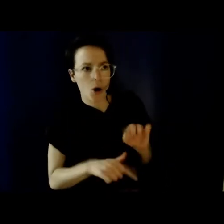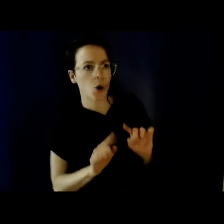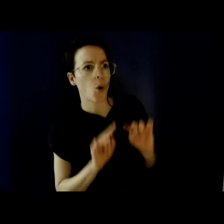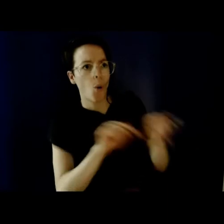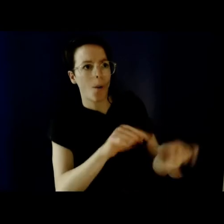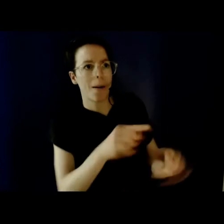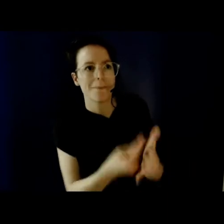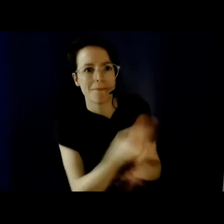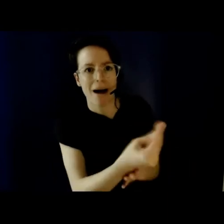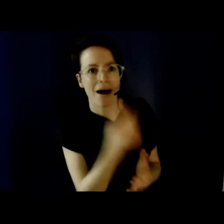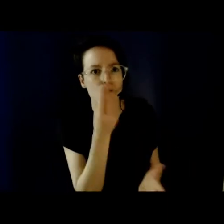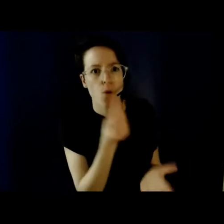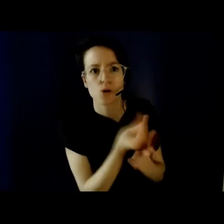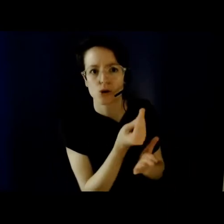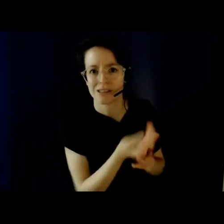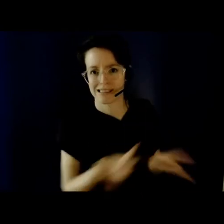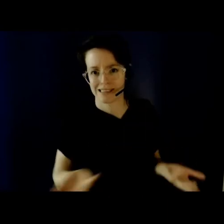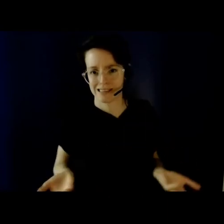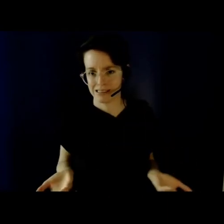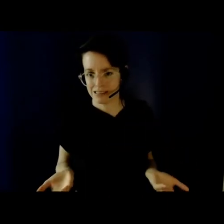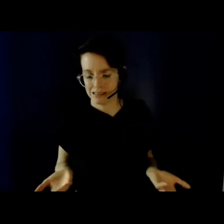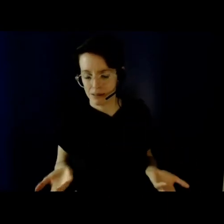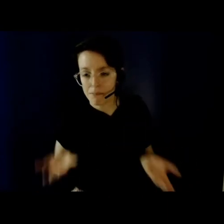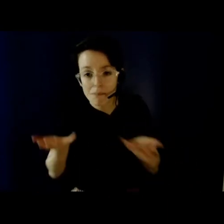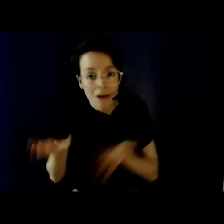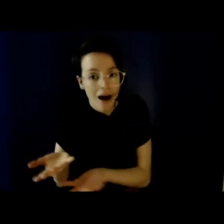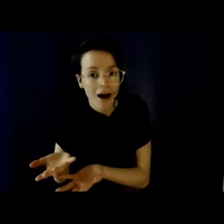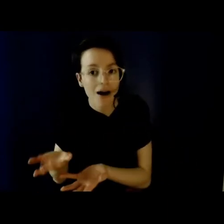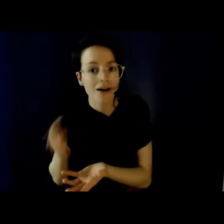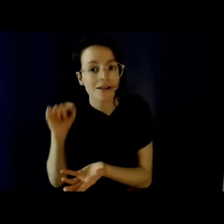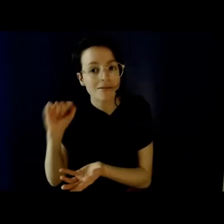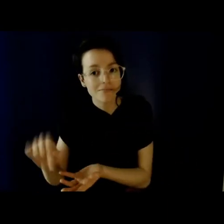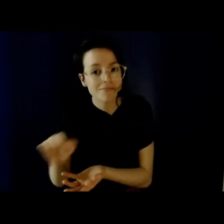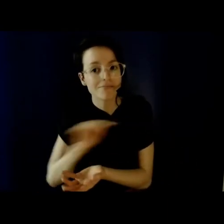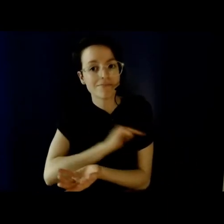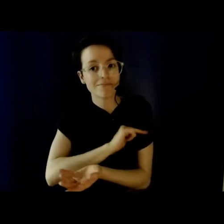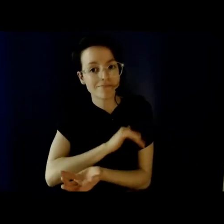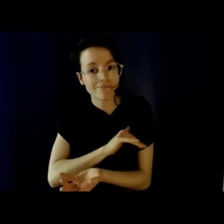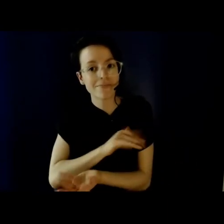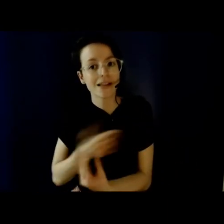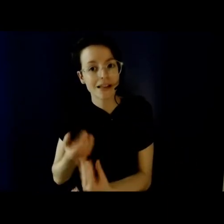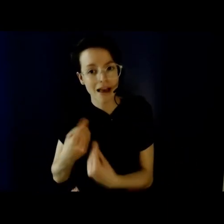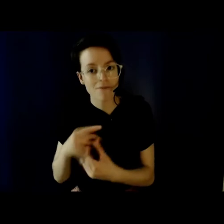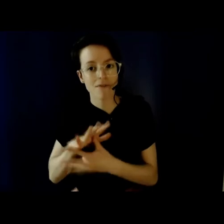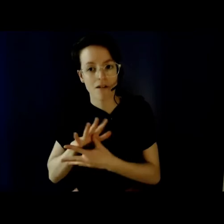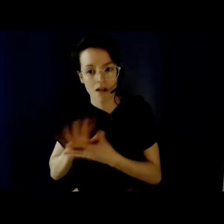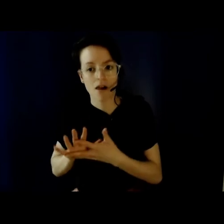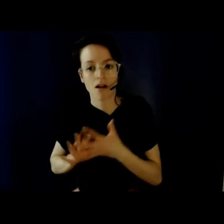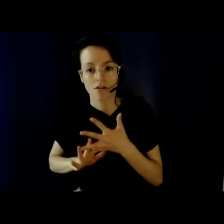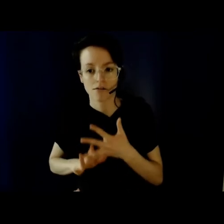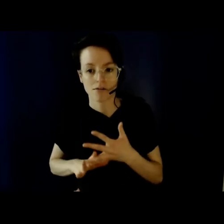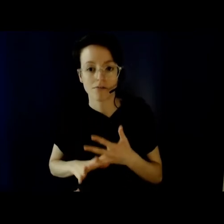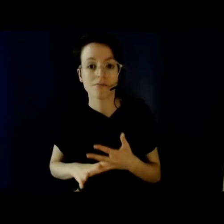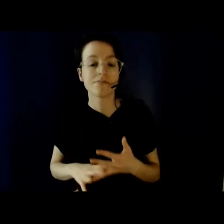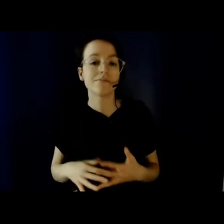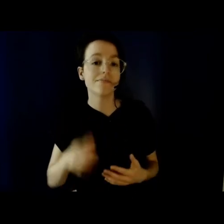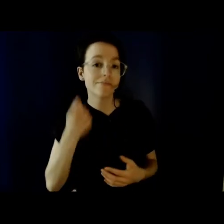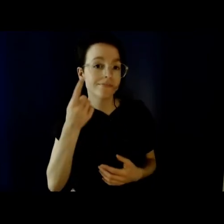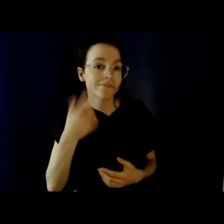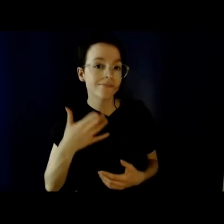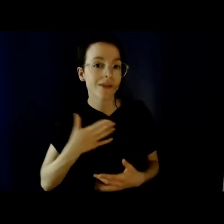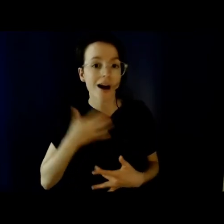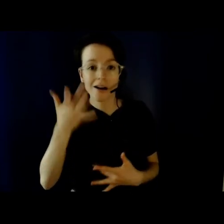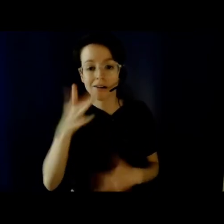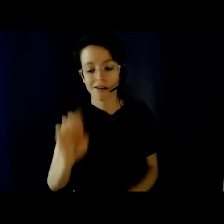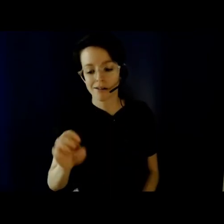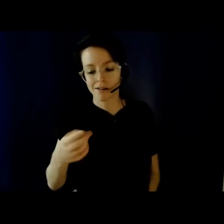I had appreciated how taxing in-person teaching and learning can be for so many of us. I have Ehlers-Danlos Syndrome, which is, among other things,